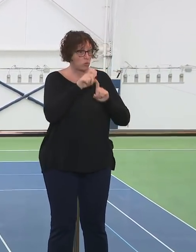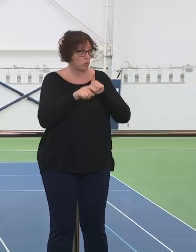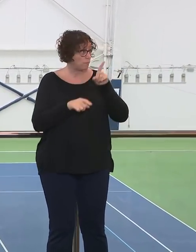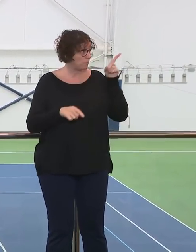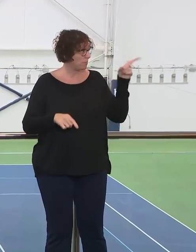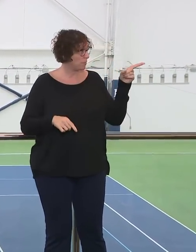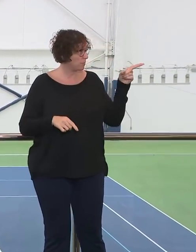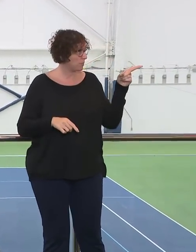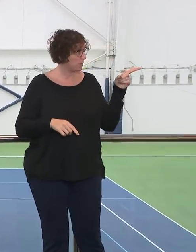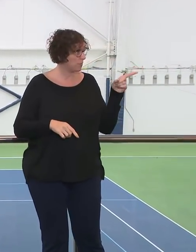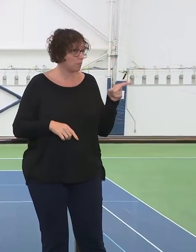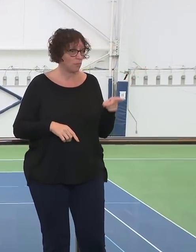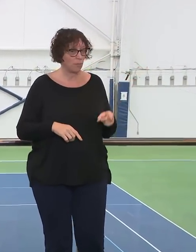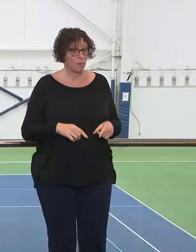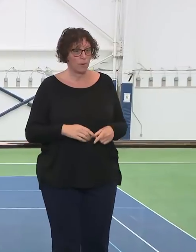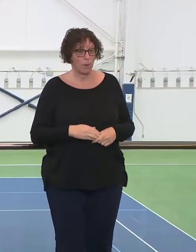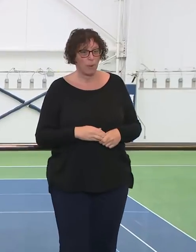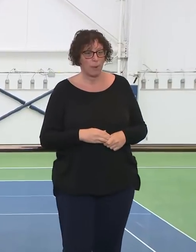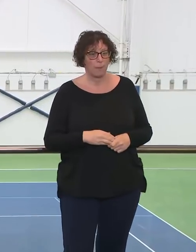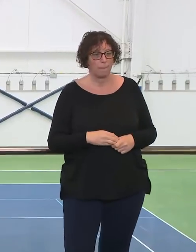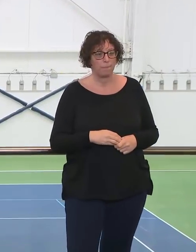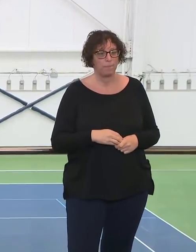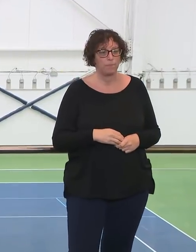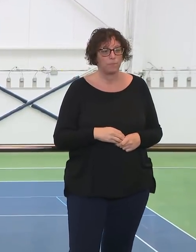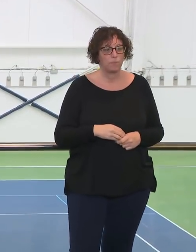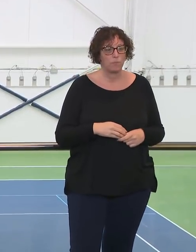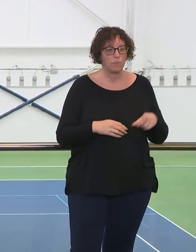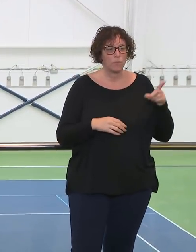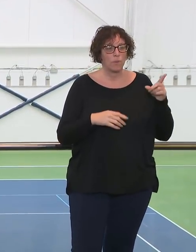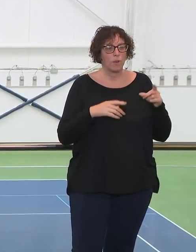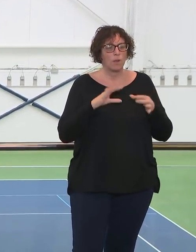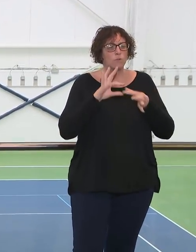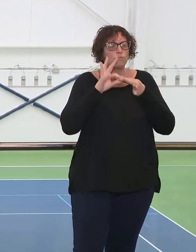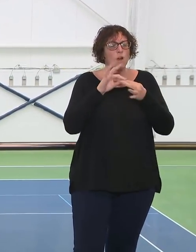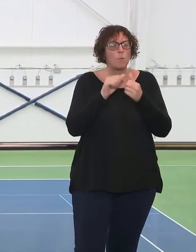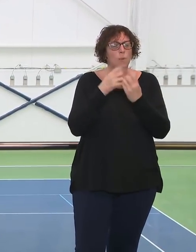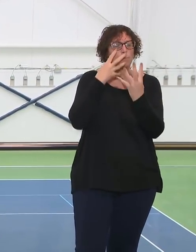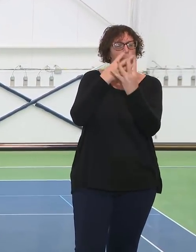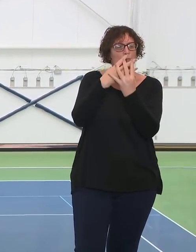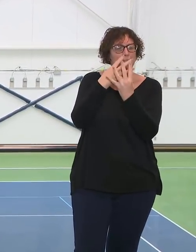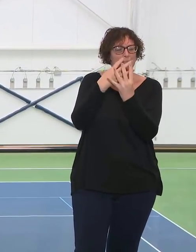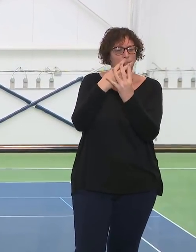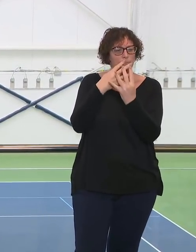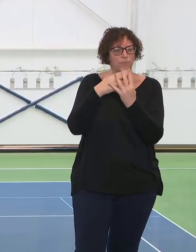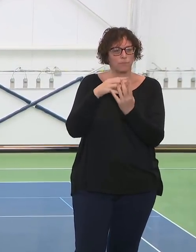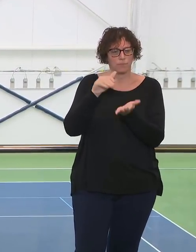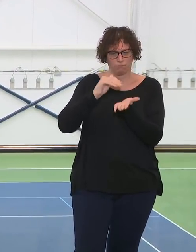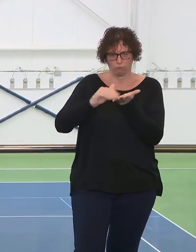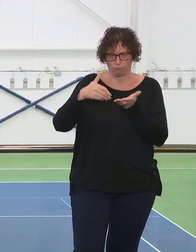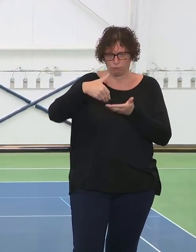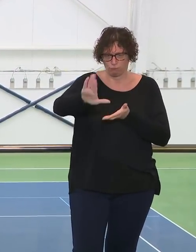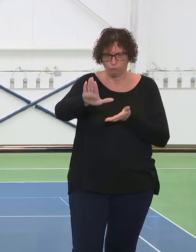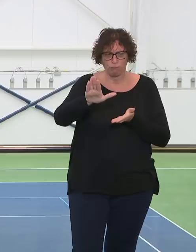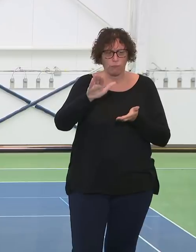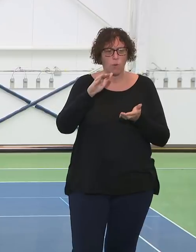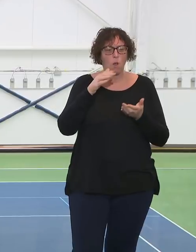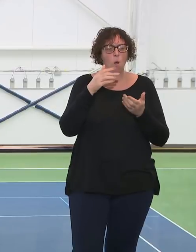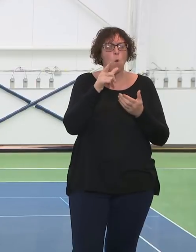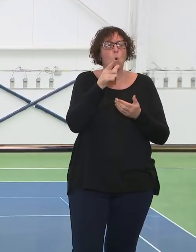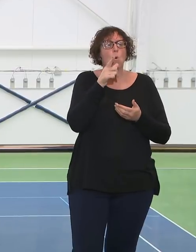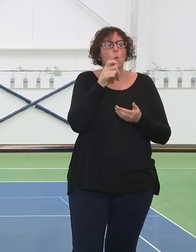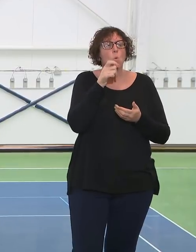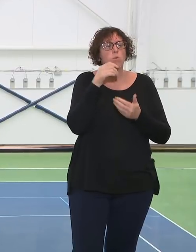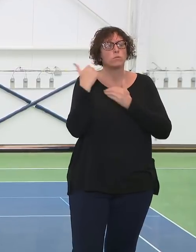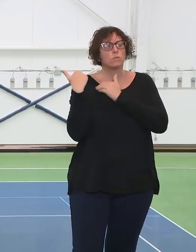No, over here first. Thanks. On the released inmates, could you say which agency or agencies is responsible for them? And also,